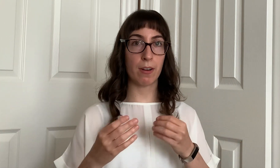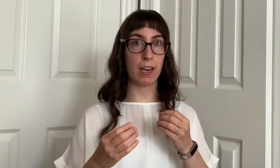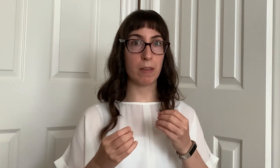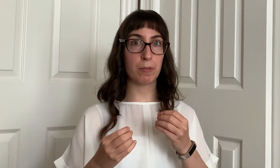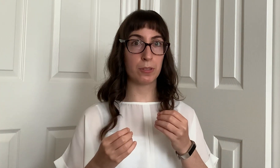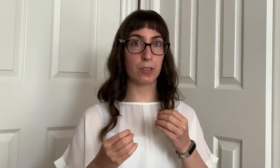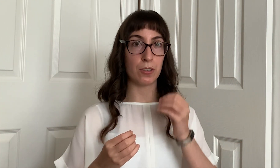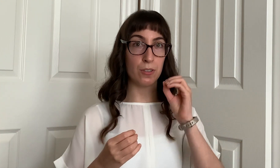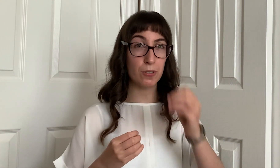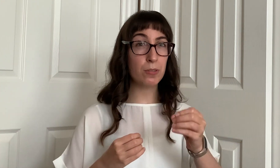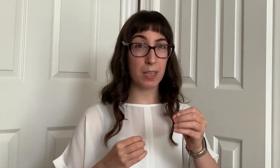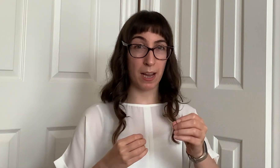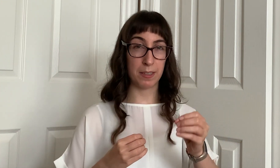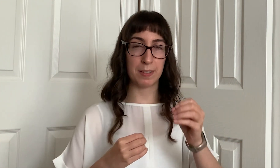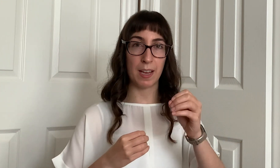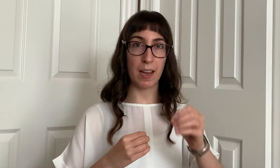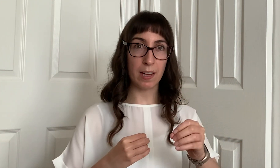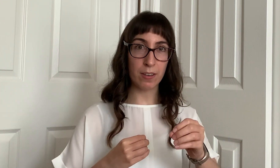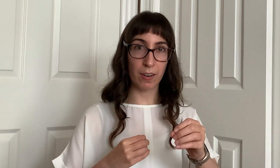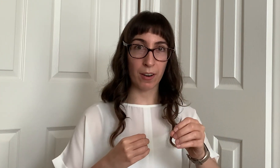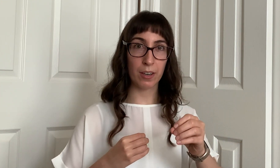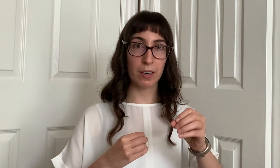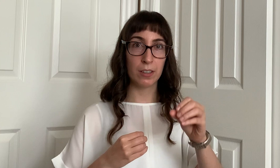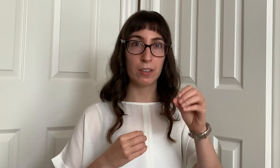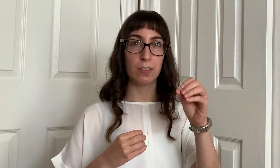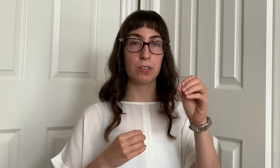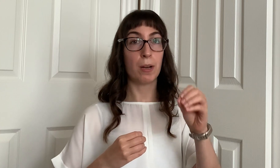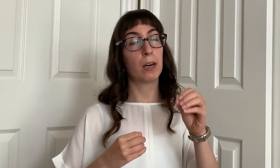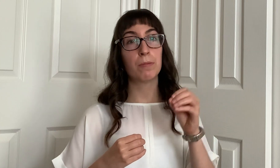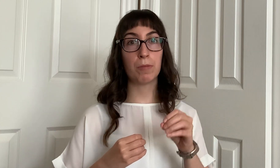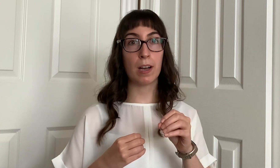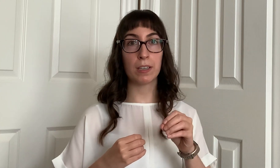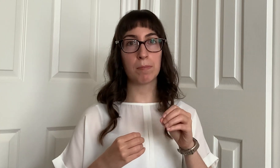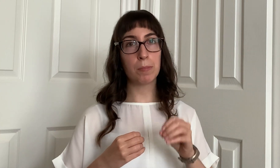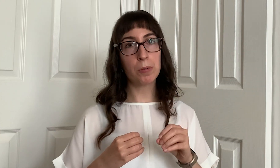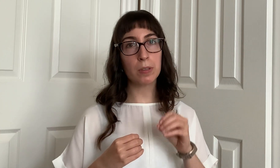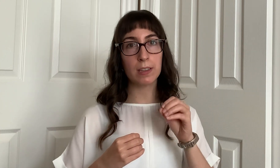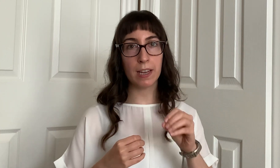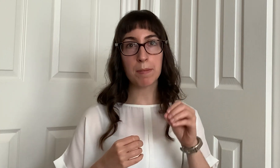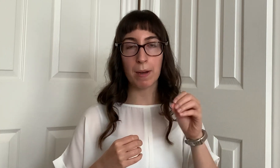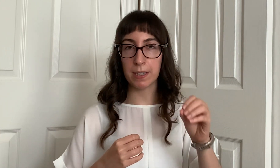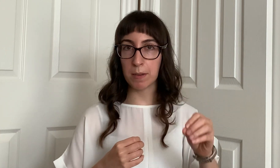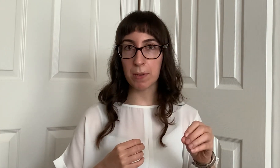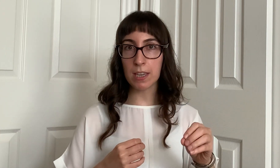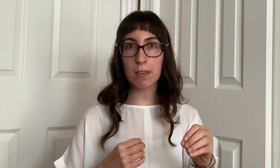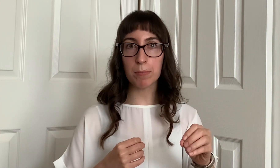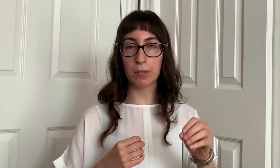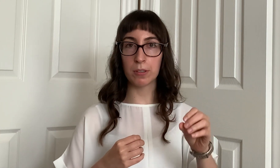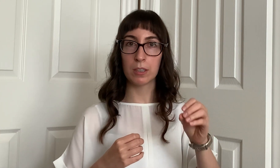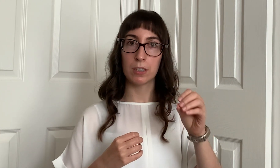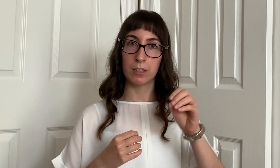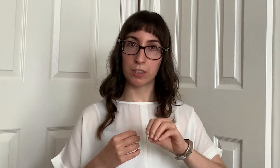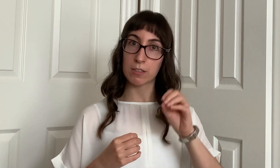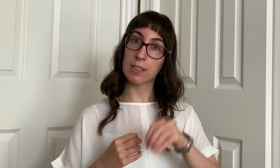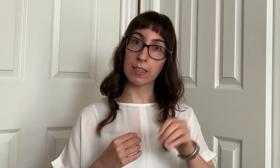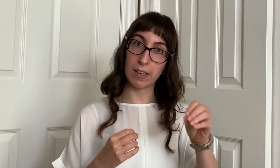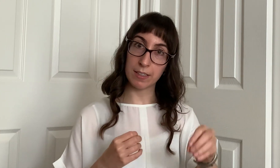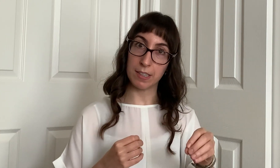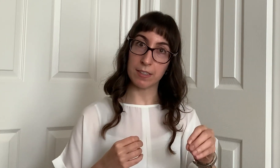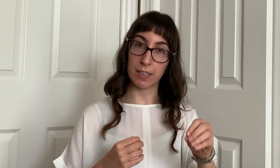able to use that as an anchor to help find more like-minded people just like that existing